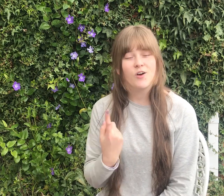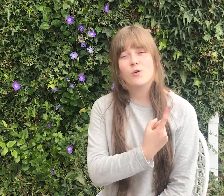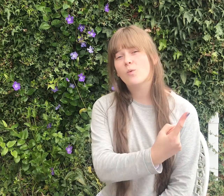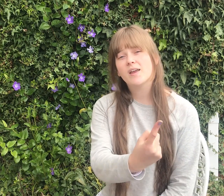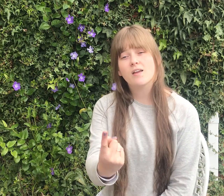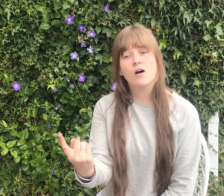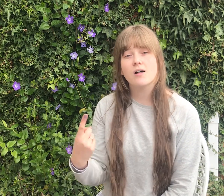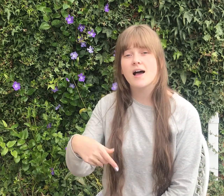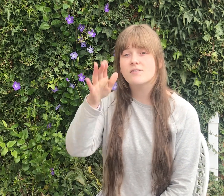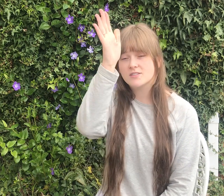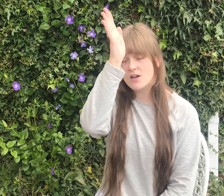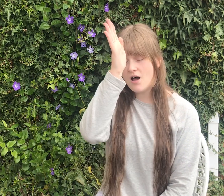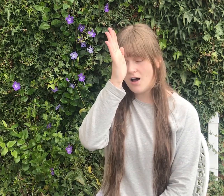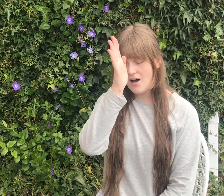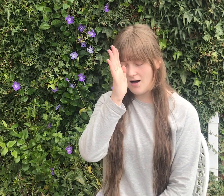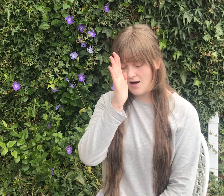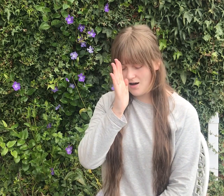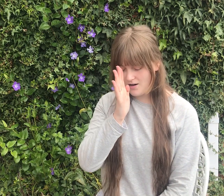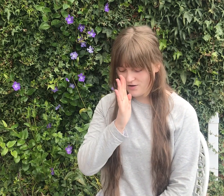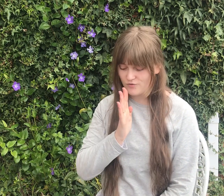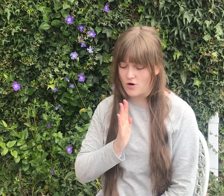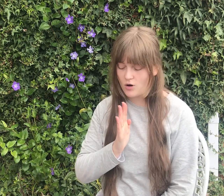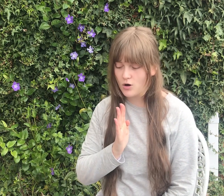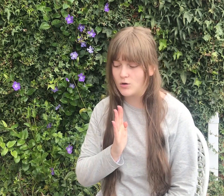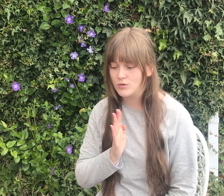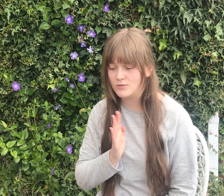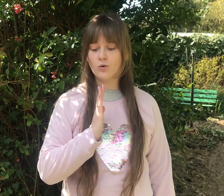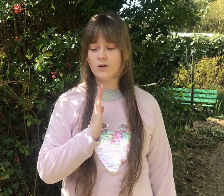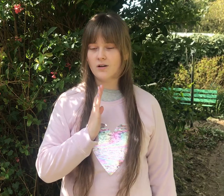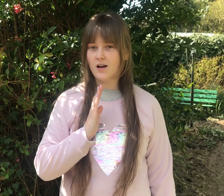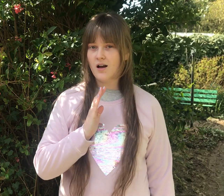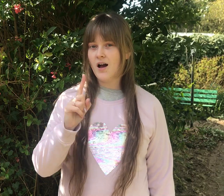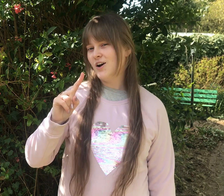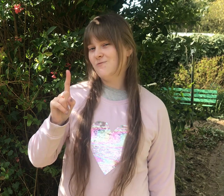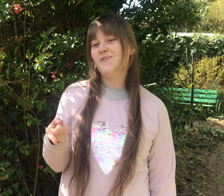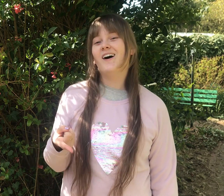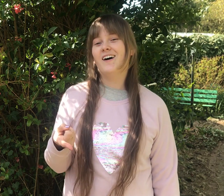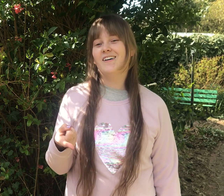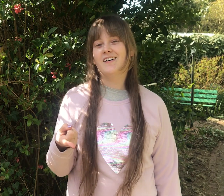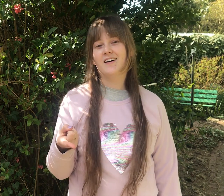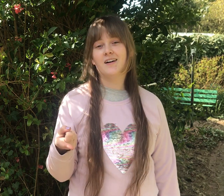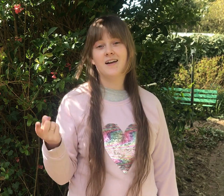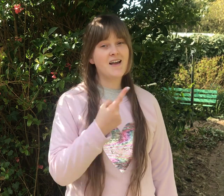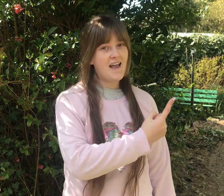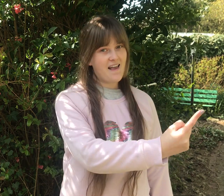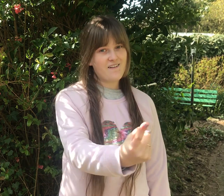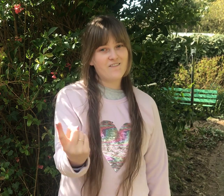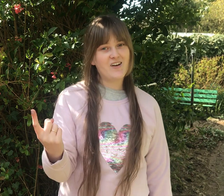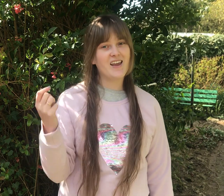We all have Sorrow But If we